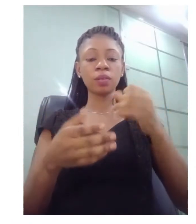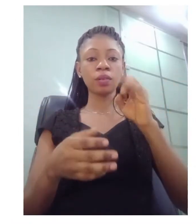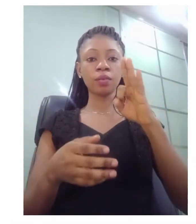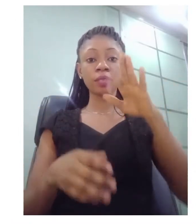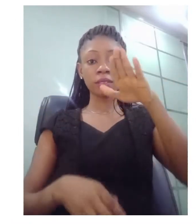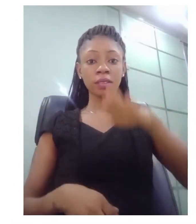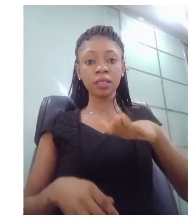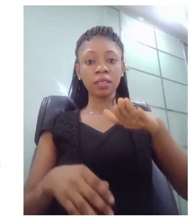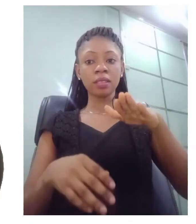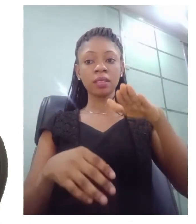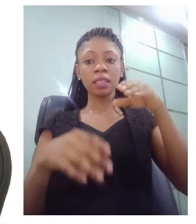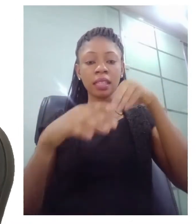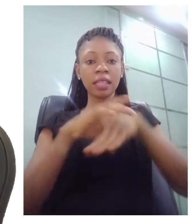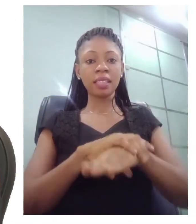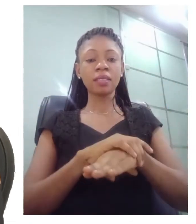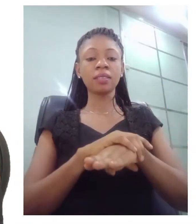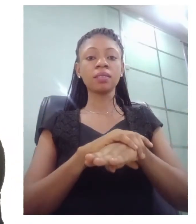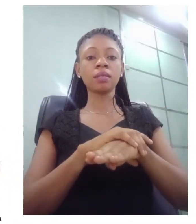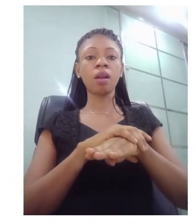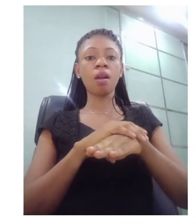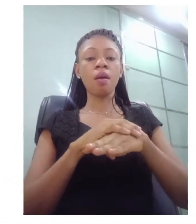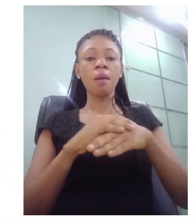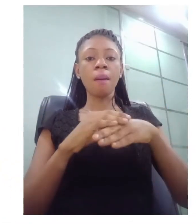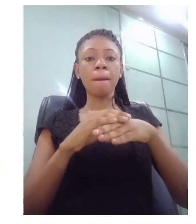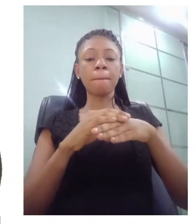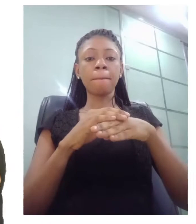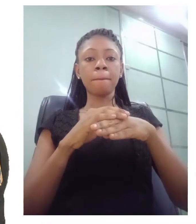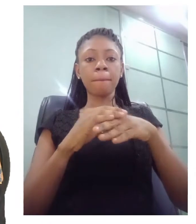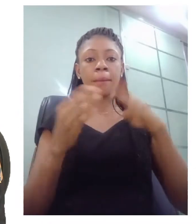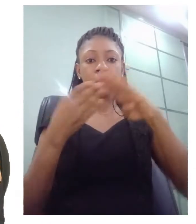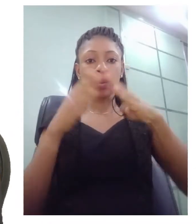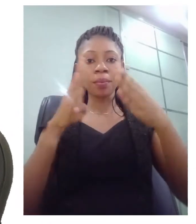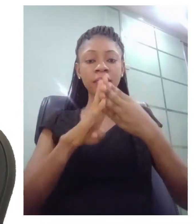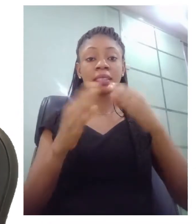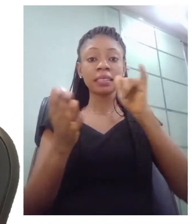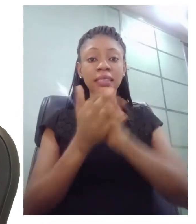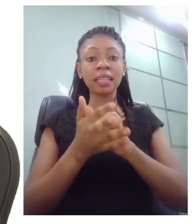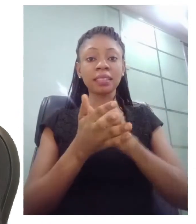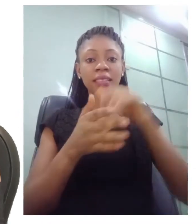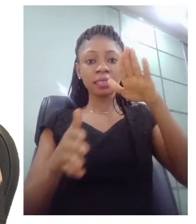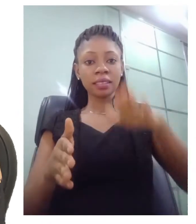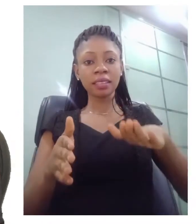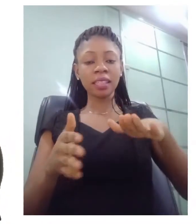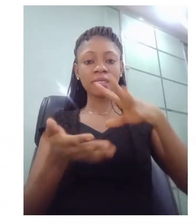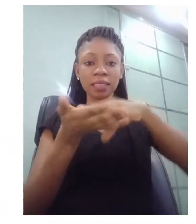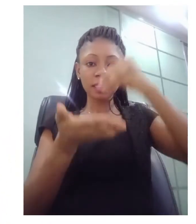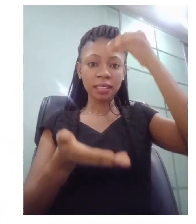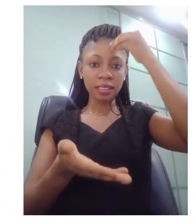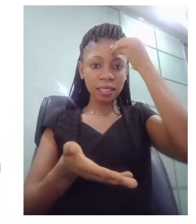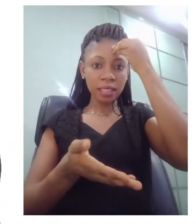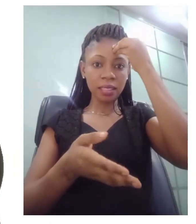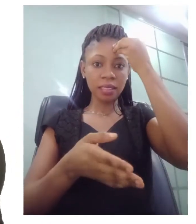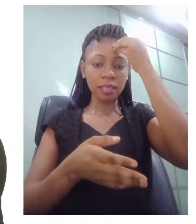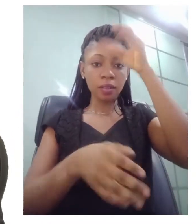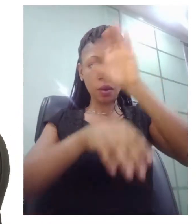communal language, the communal practices, and all that. The child will not